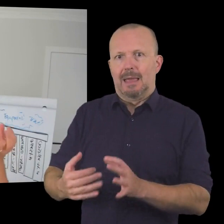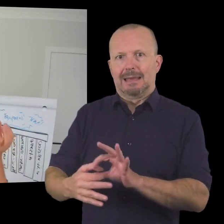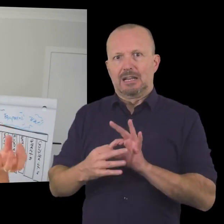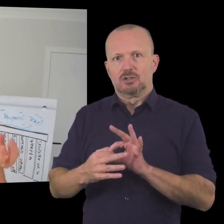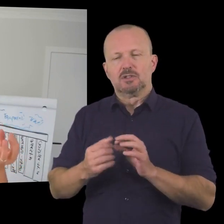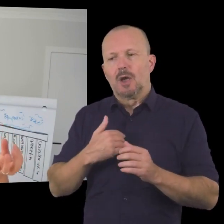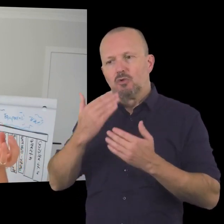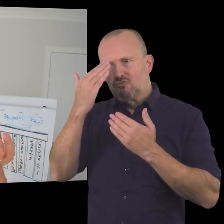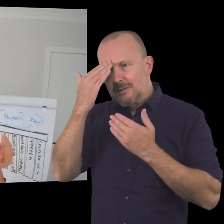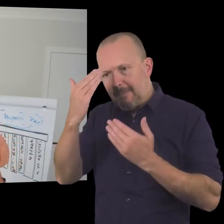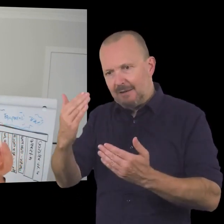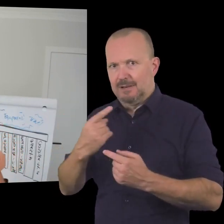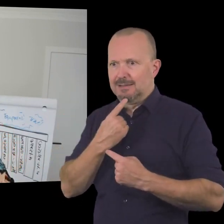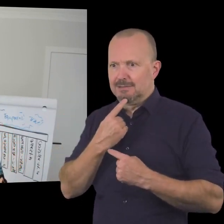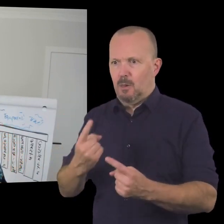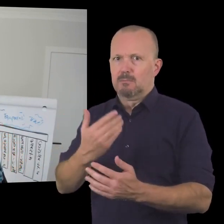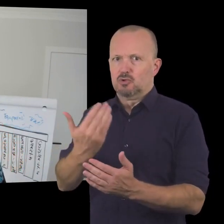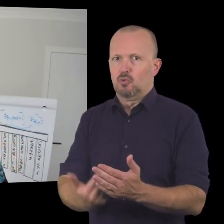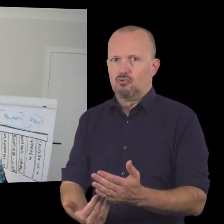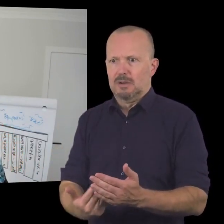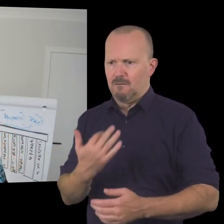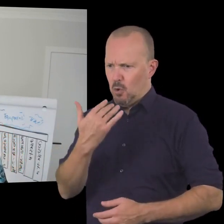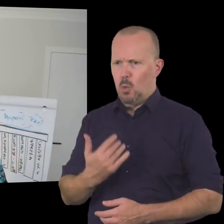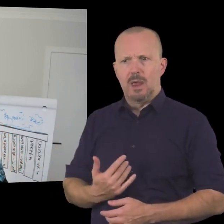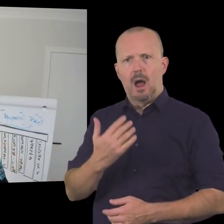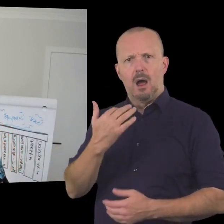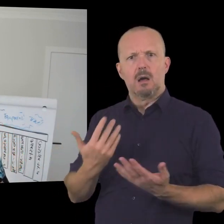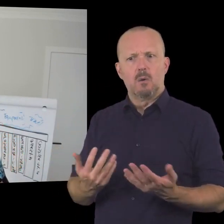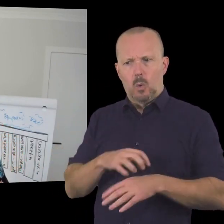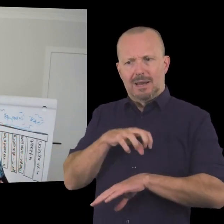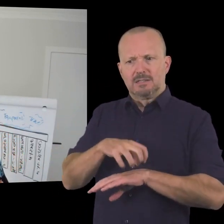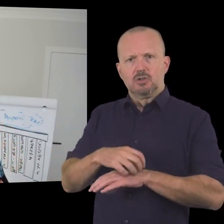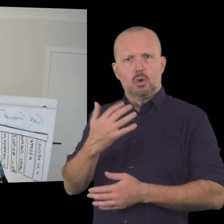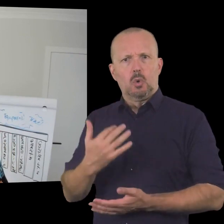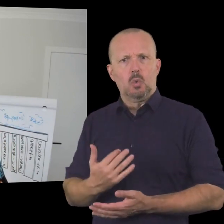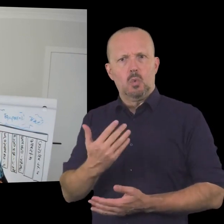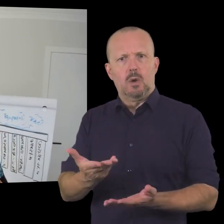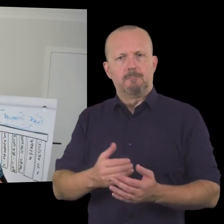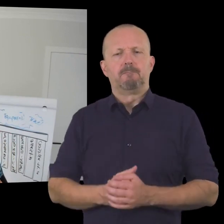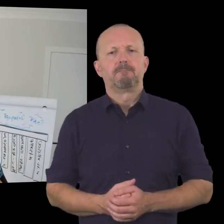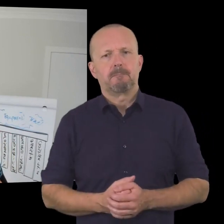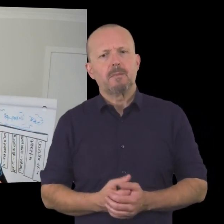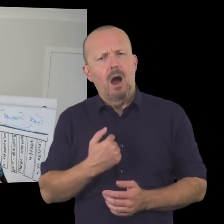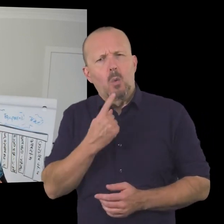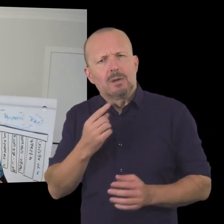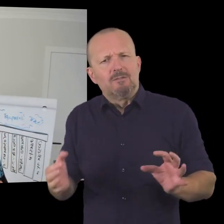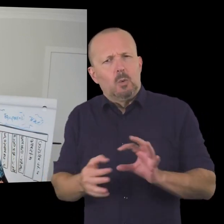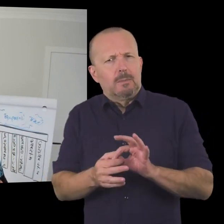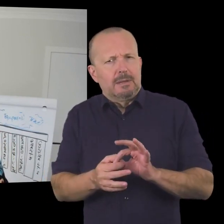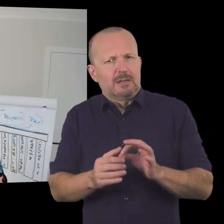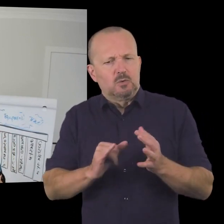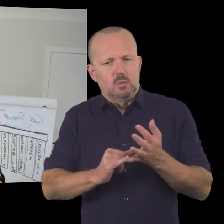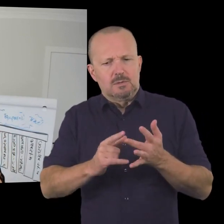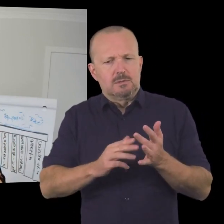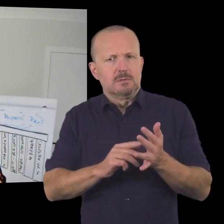respectfully telling your story in order to to get that emotional connection and in the notes i'll share a link to a talk by a guy called simon